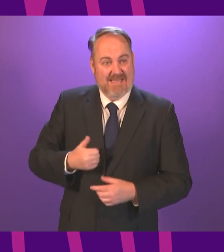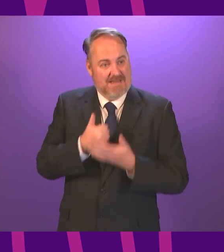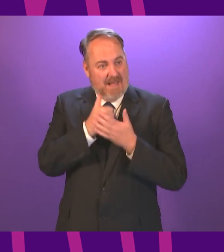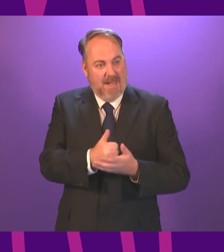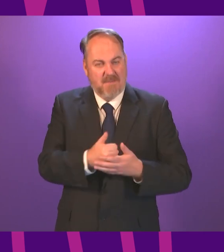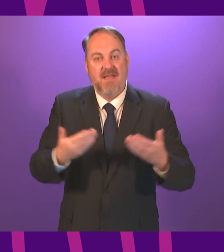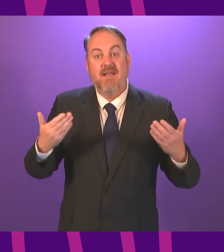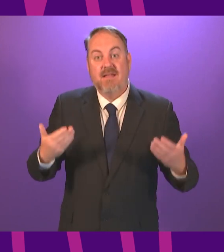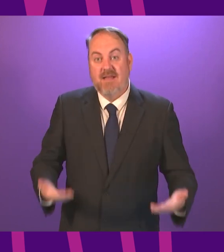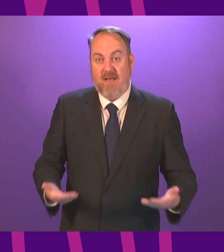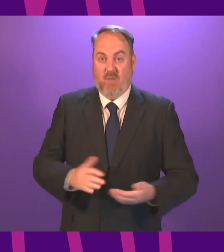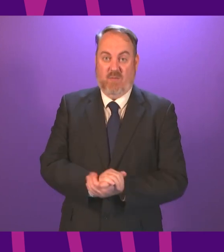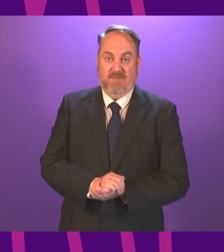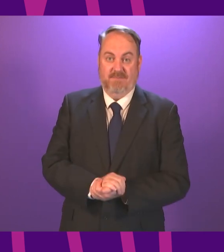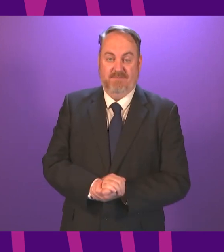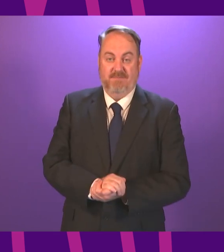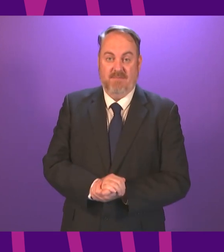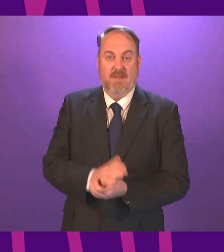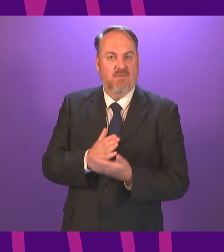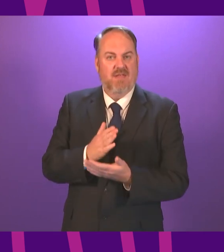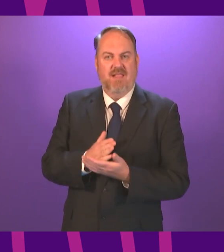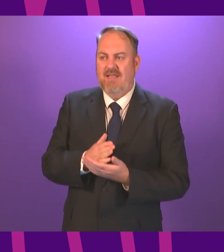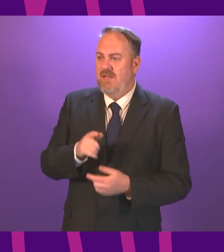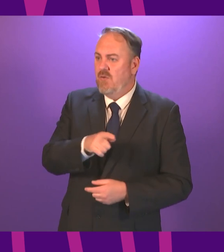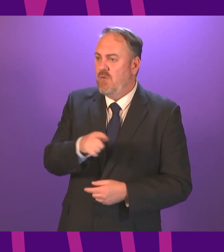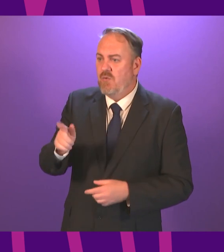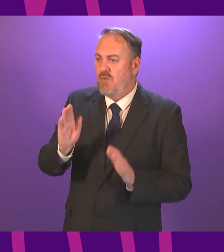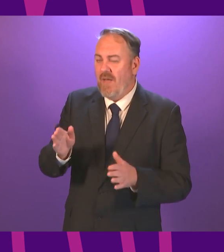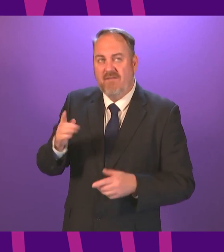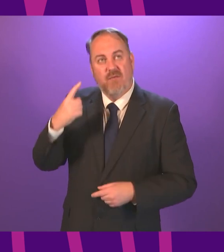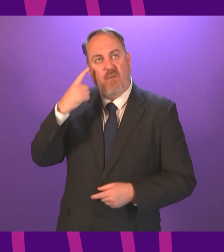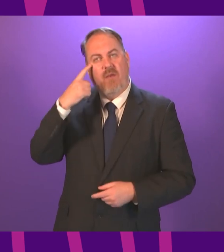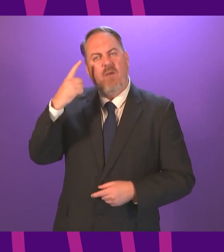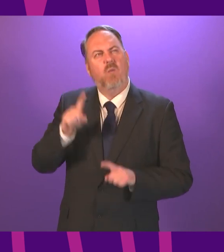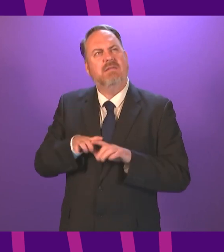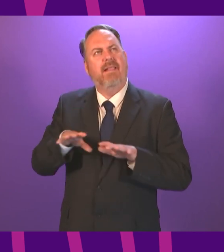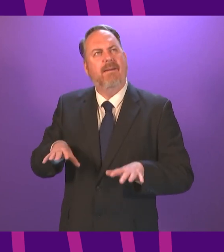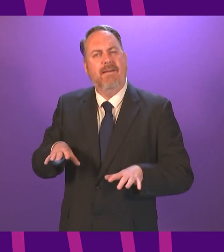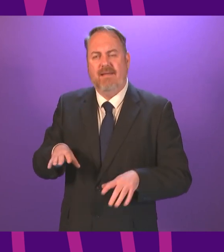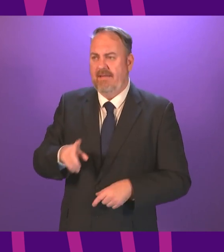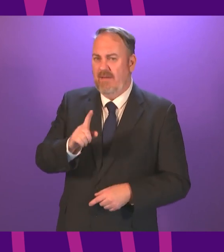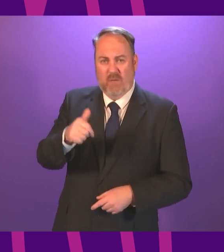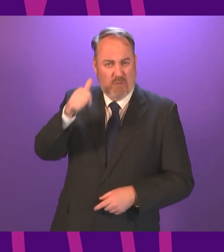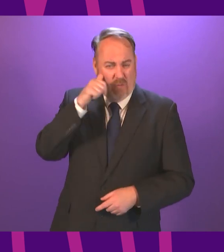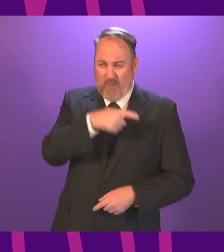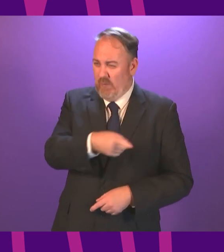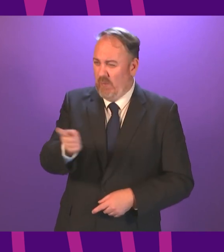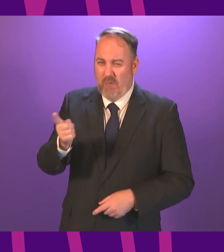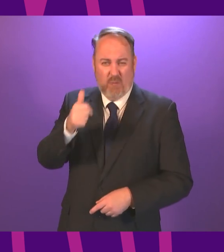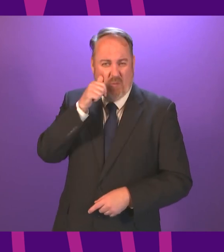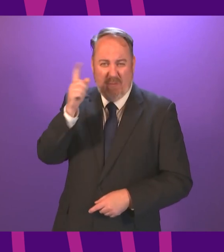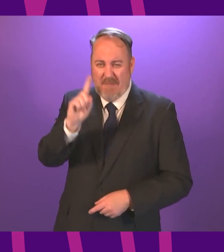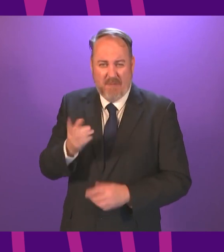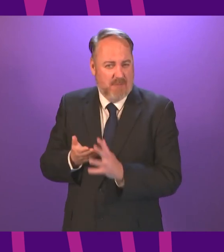help but you don't need to imagine this this is the reality of my daily medical practice this is our shared